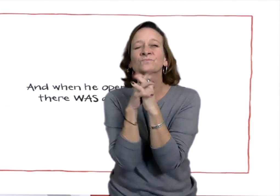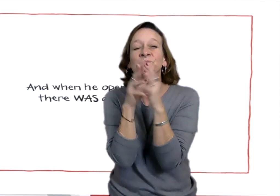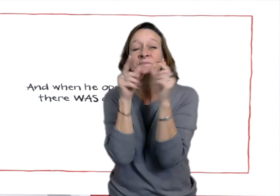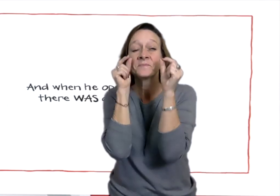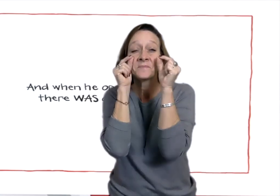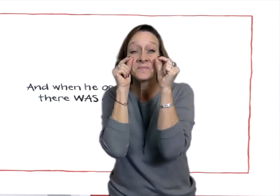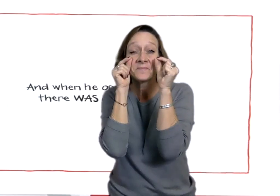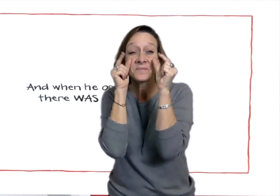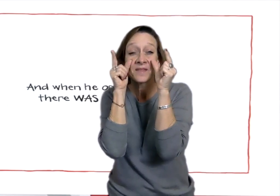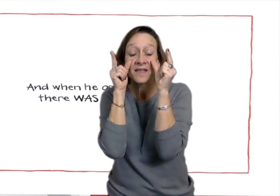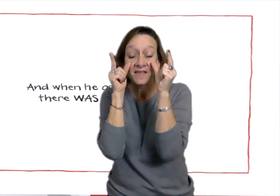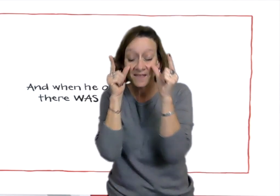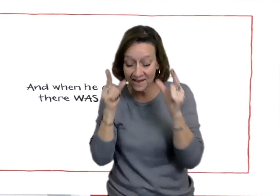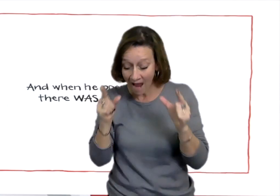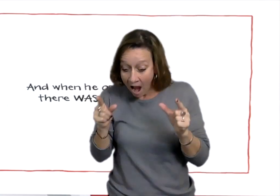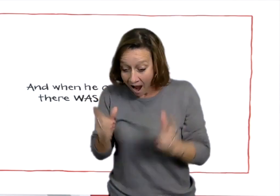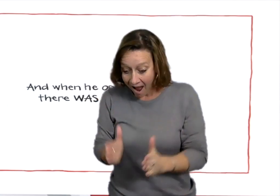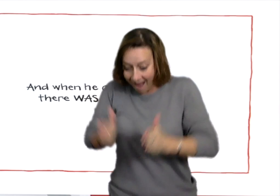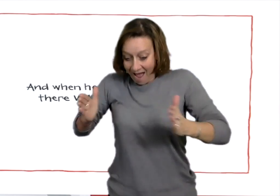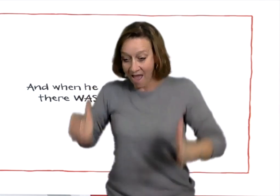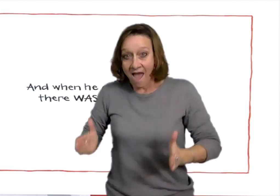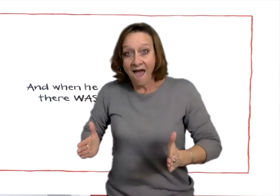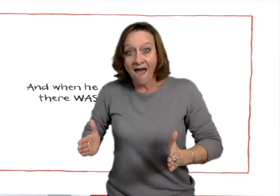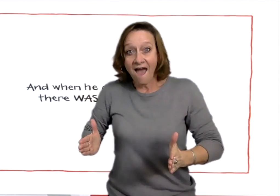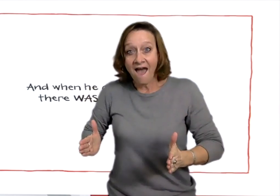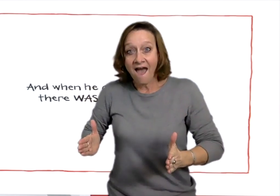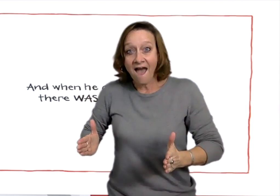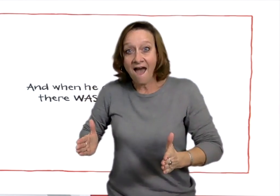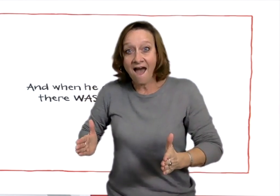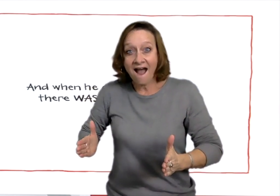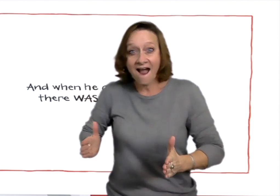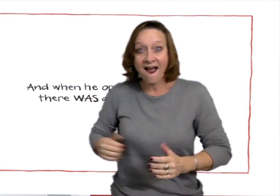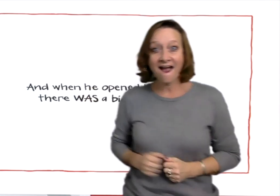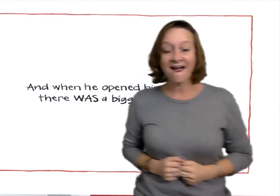And when he opened his eyes, there was a bigger gift.